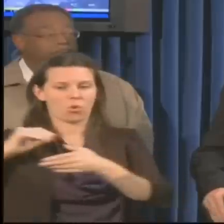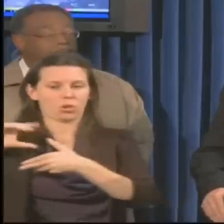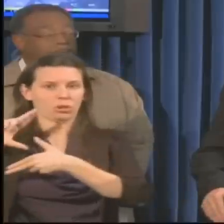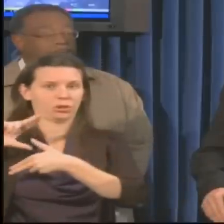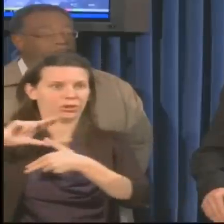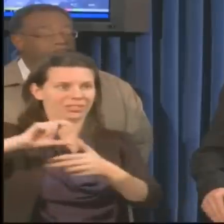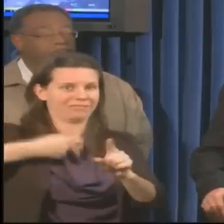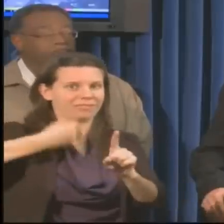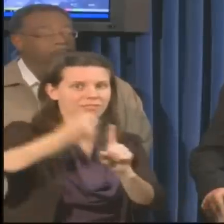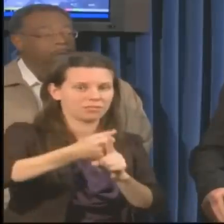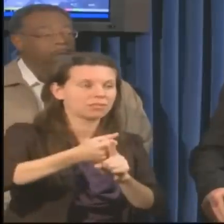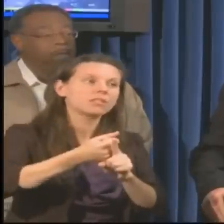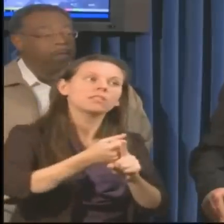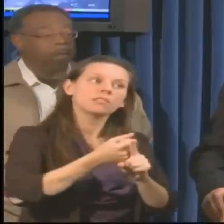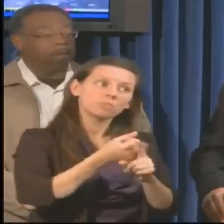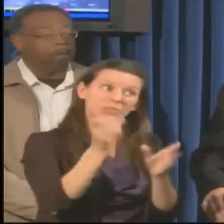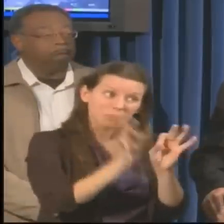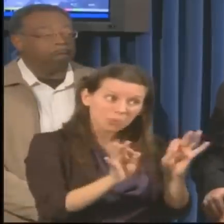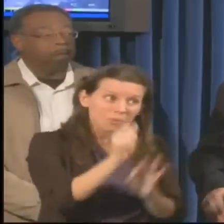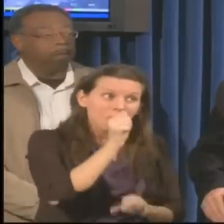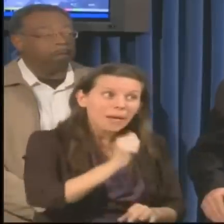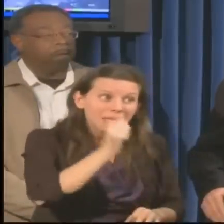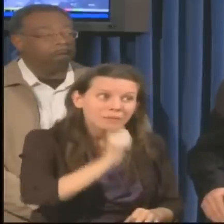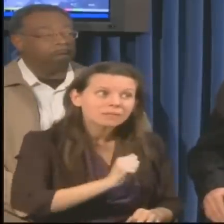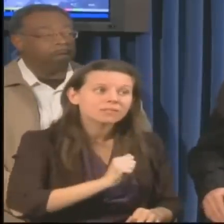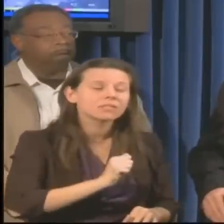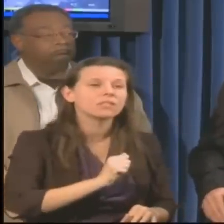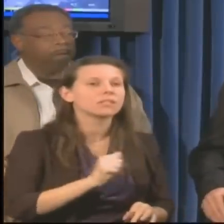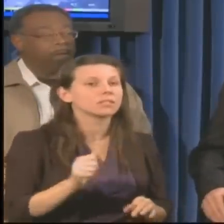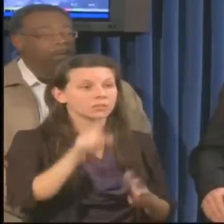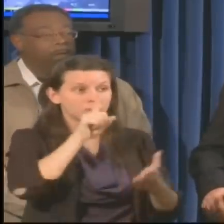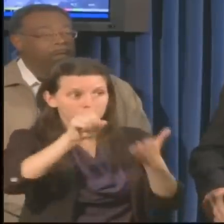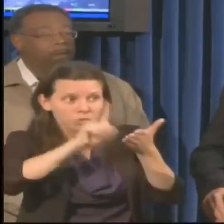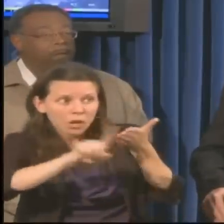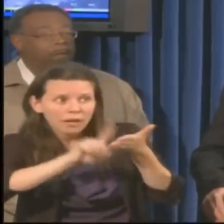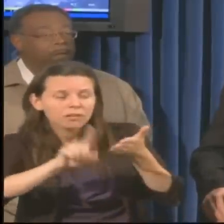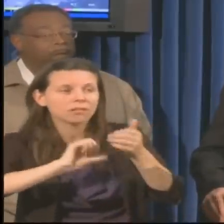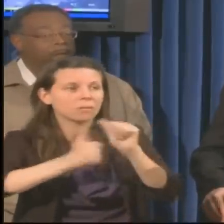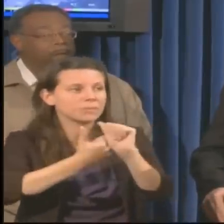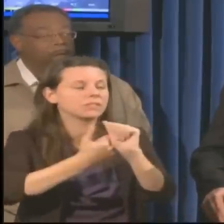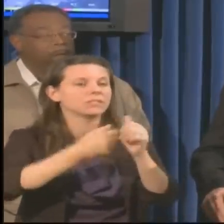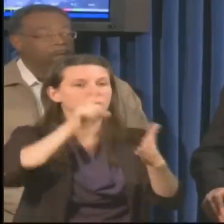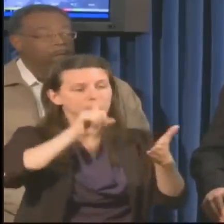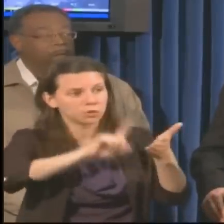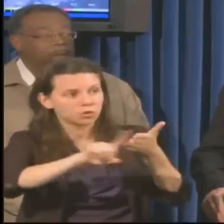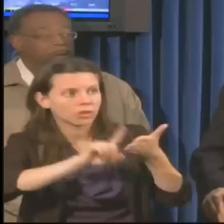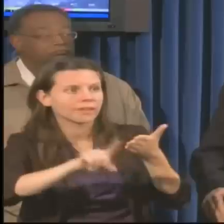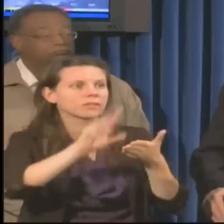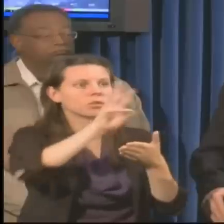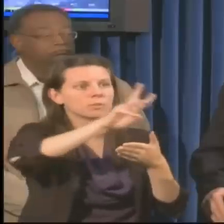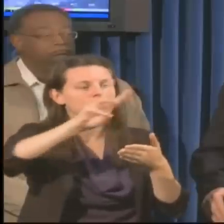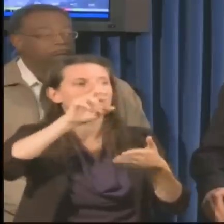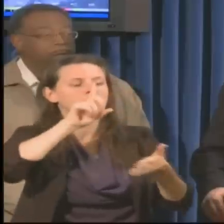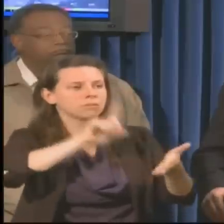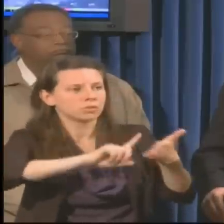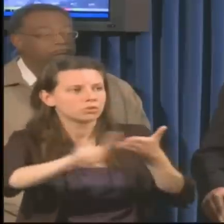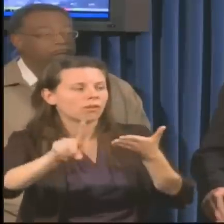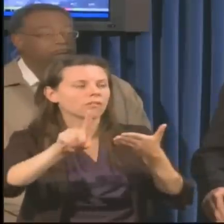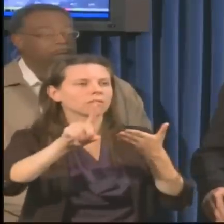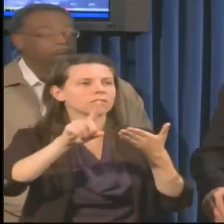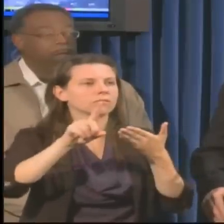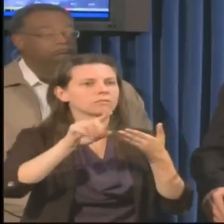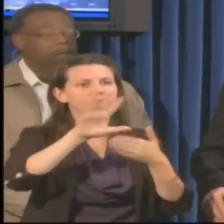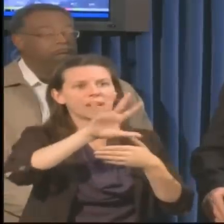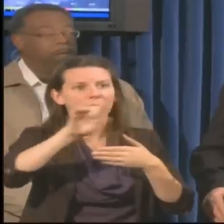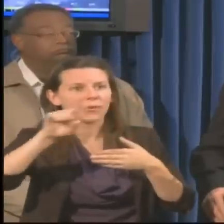People are going to have to be patient. People are going to have to stay informed, looking for the sources of information so they can be updated,